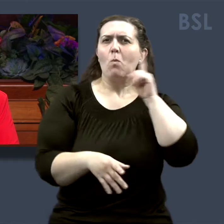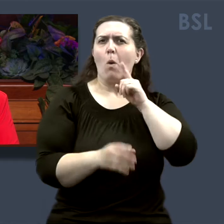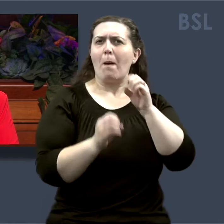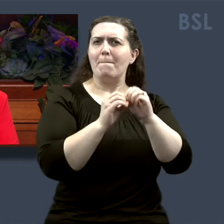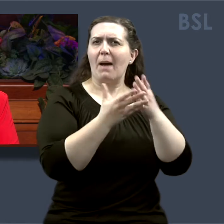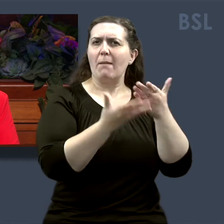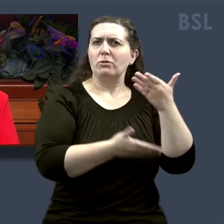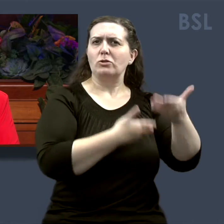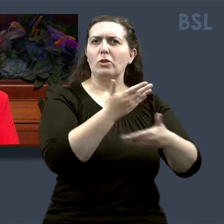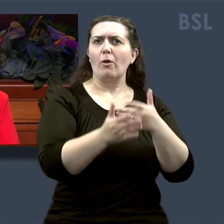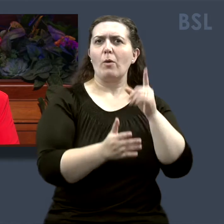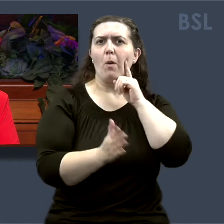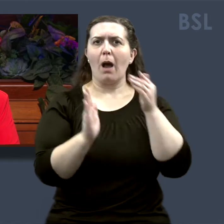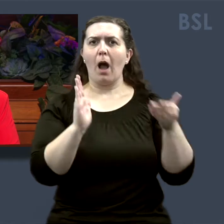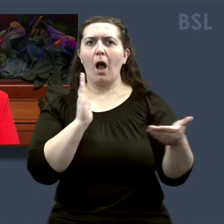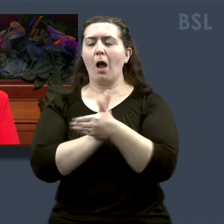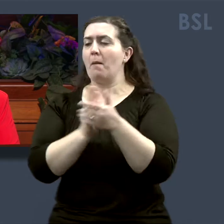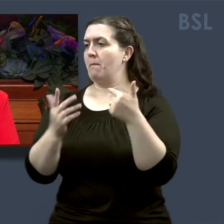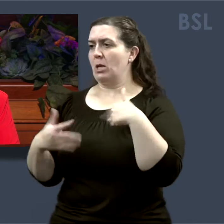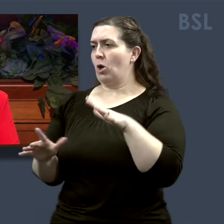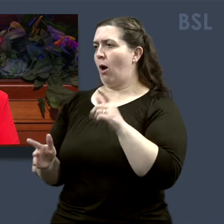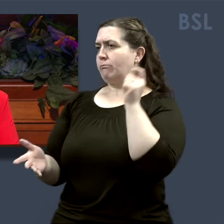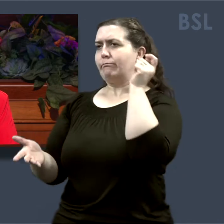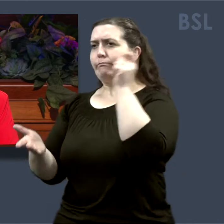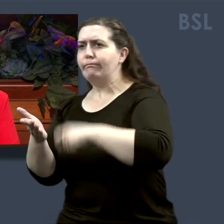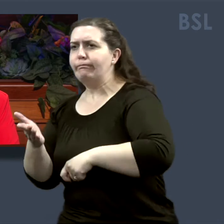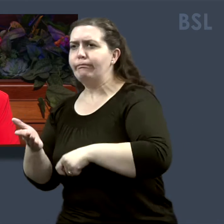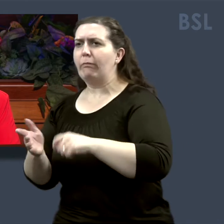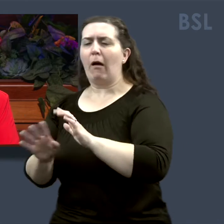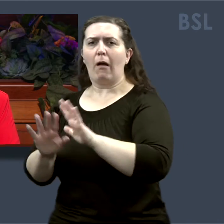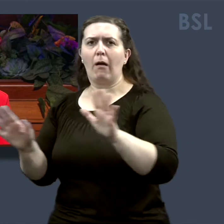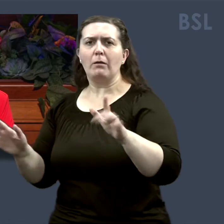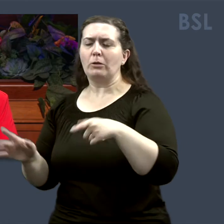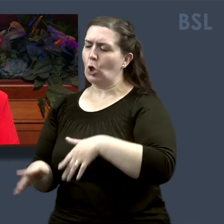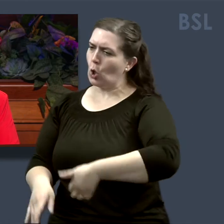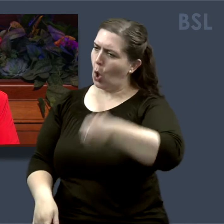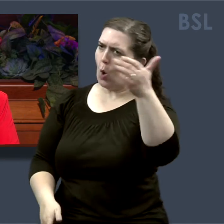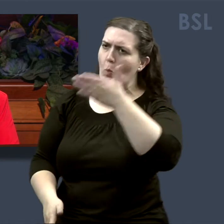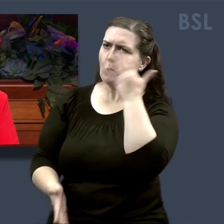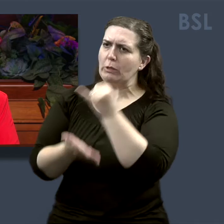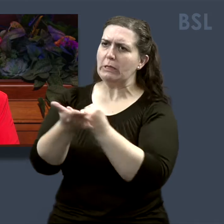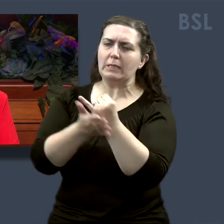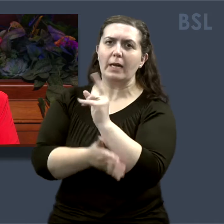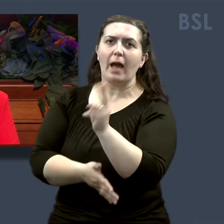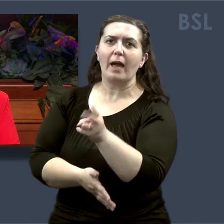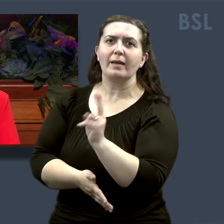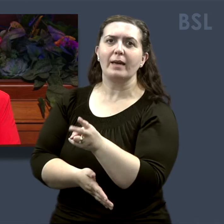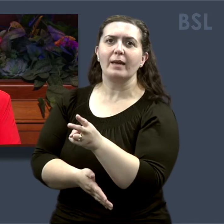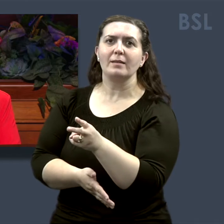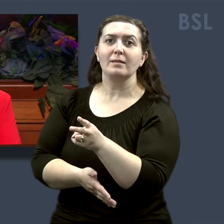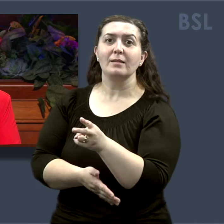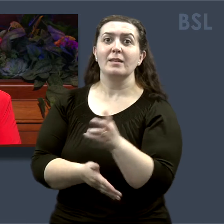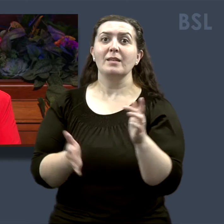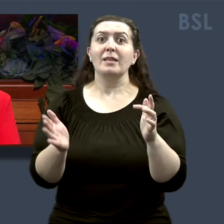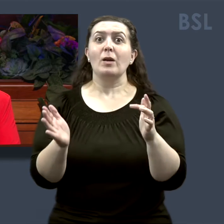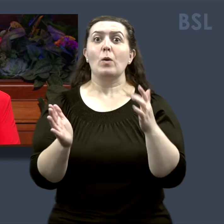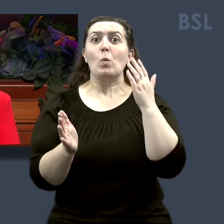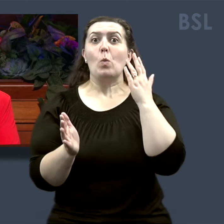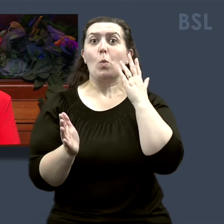adultery He said, Neither do I condemn thee. Go and sin no more. Those He touched felt His